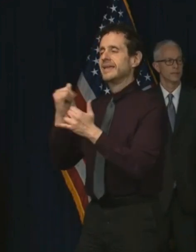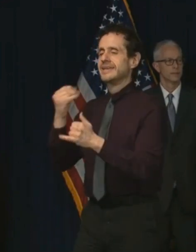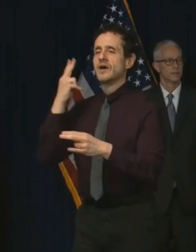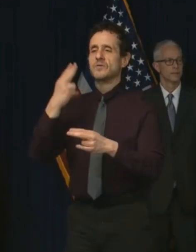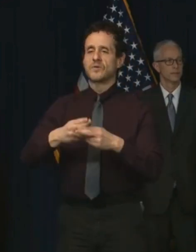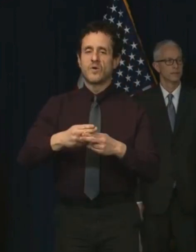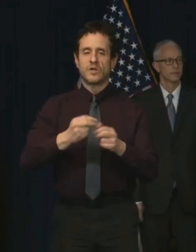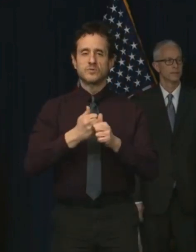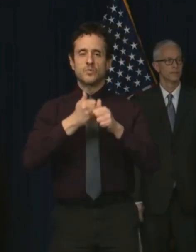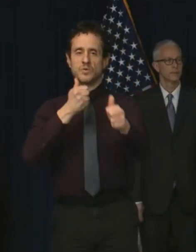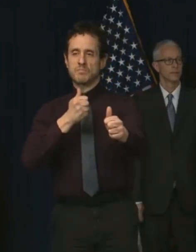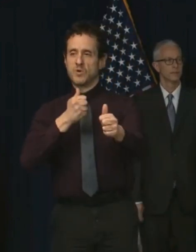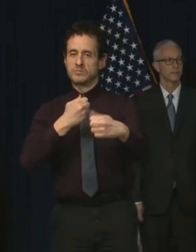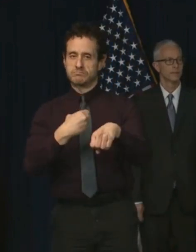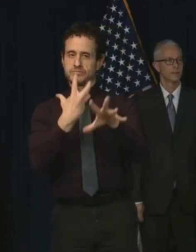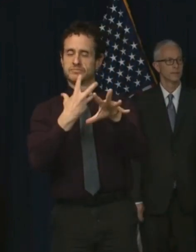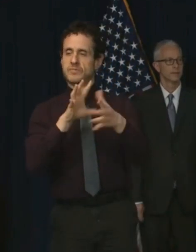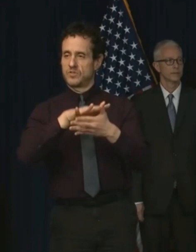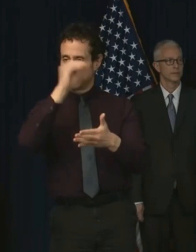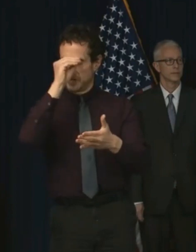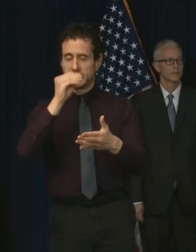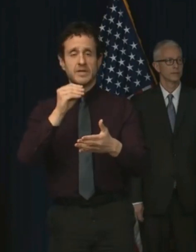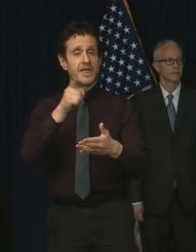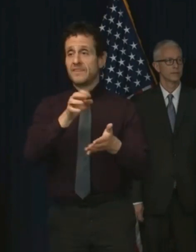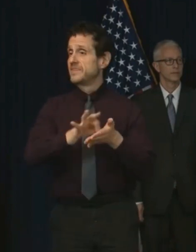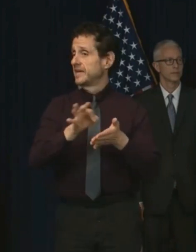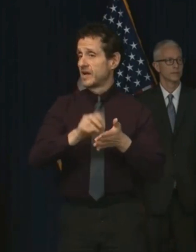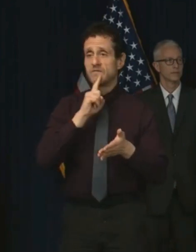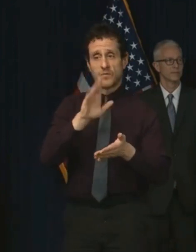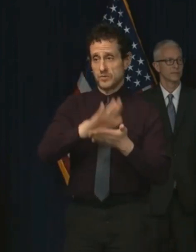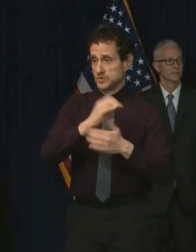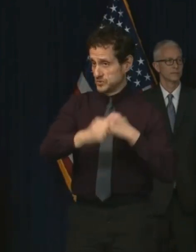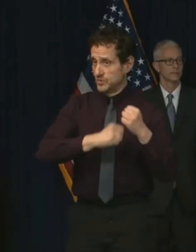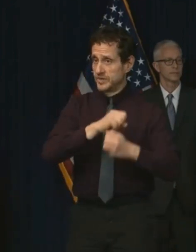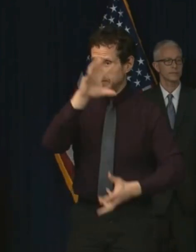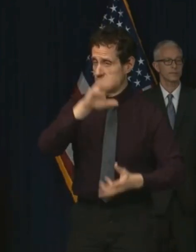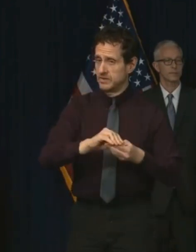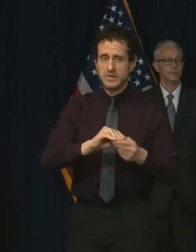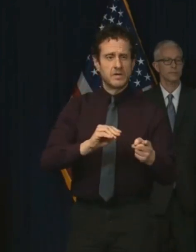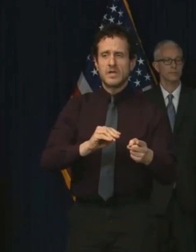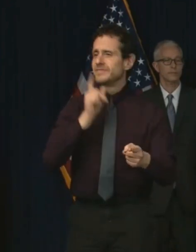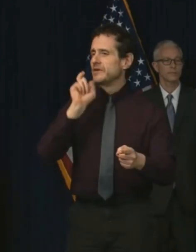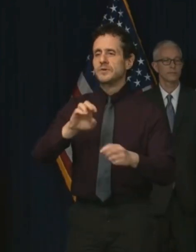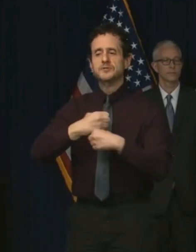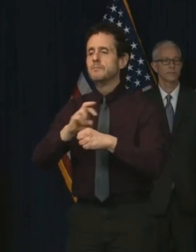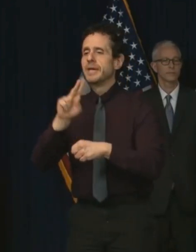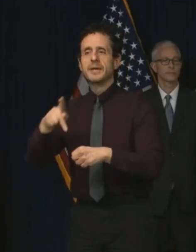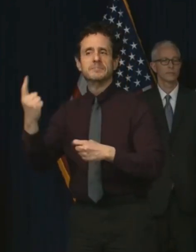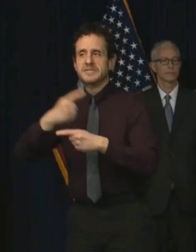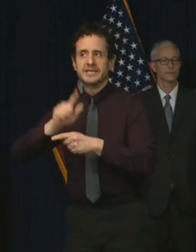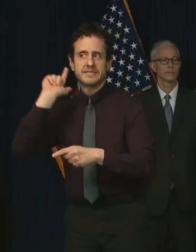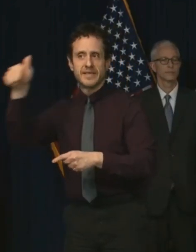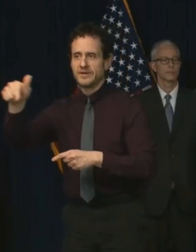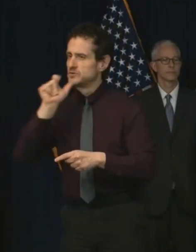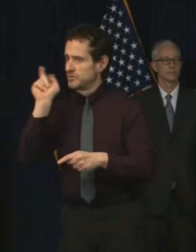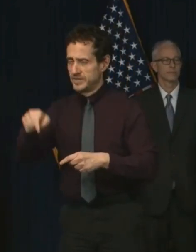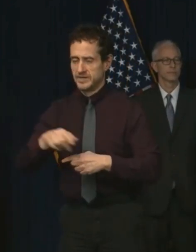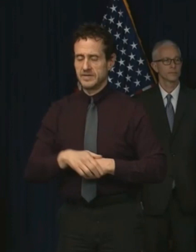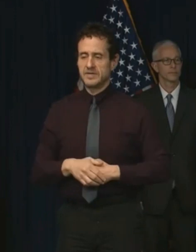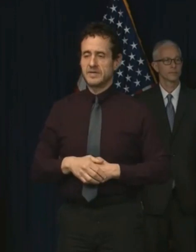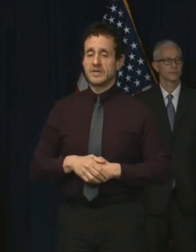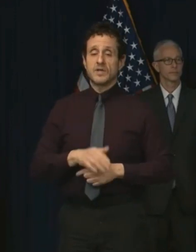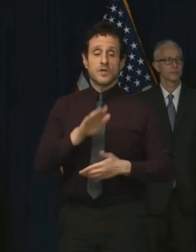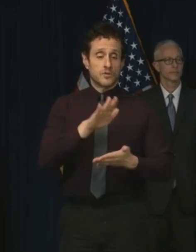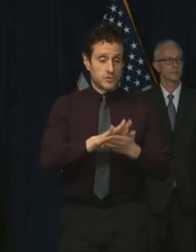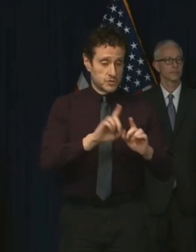count toward the school year and absolutely no days need to be made up. Each district is working with ISBE